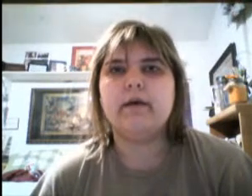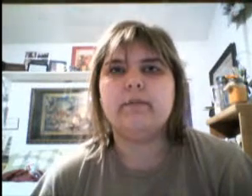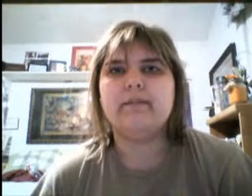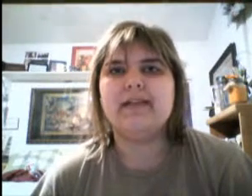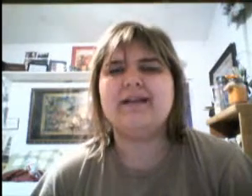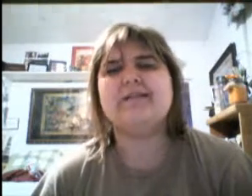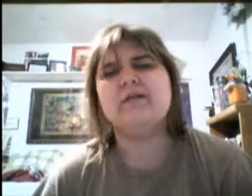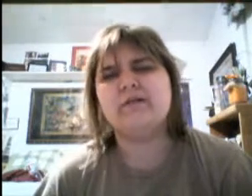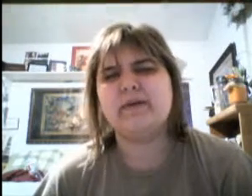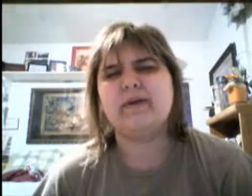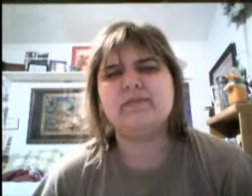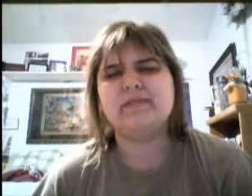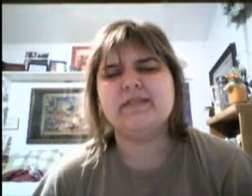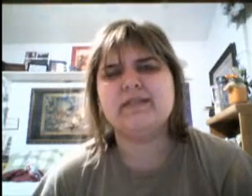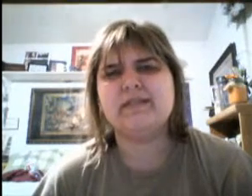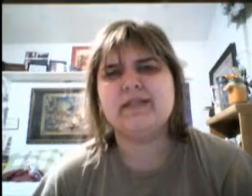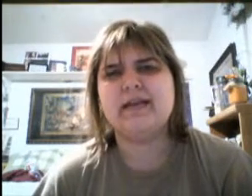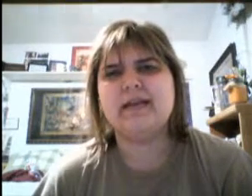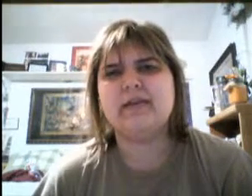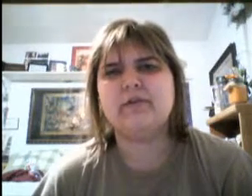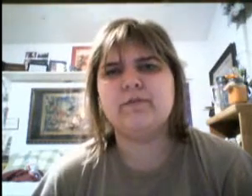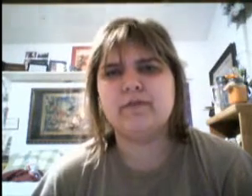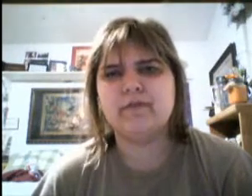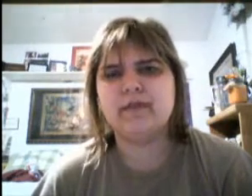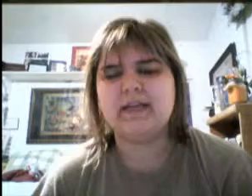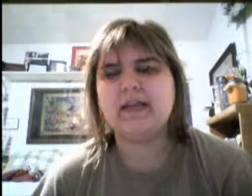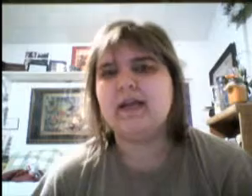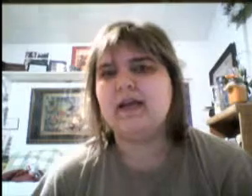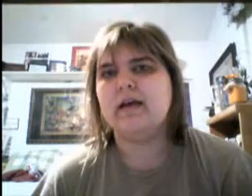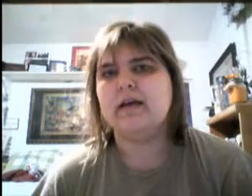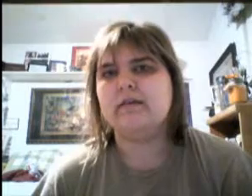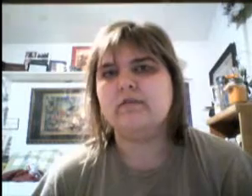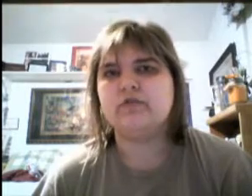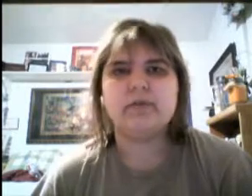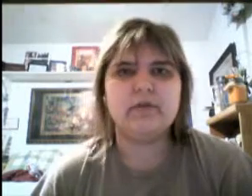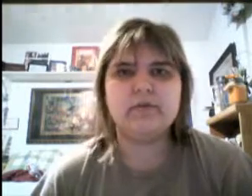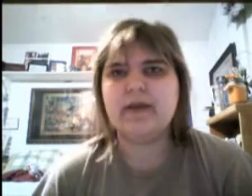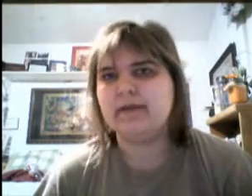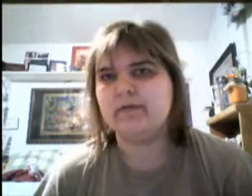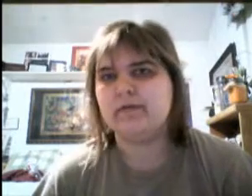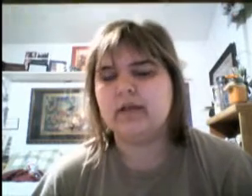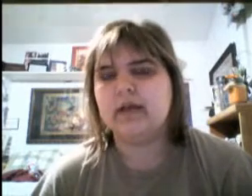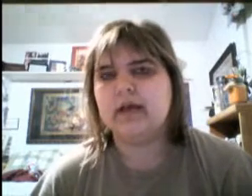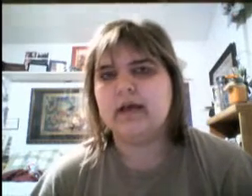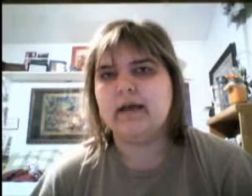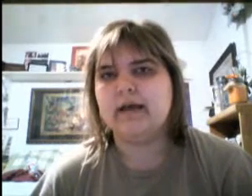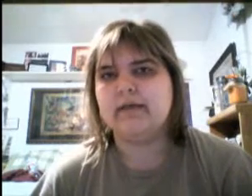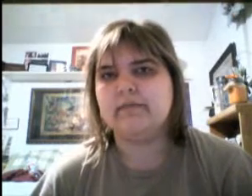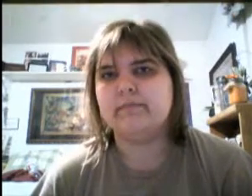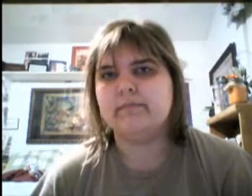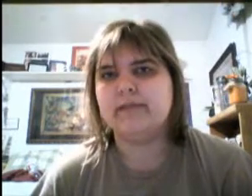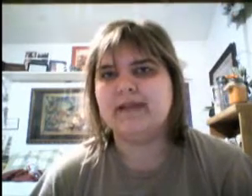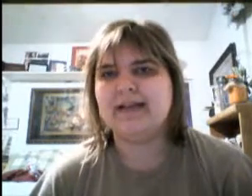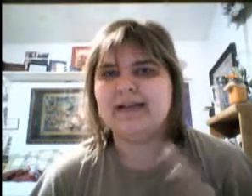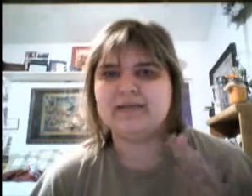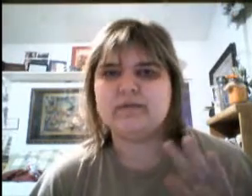and we also missed the Goofy Movie tribute panel, but I guess